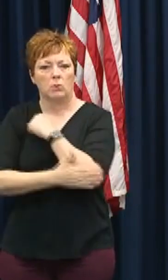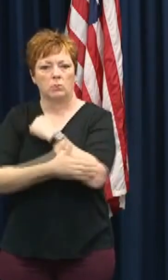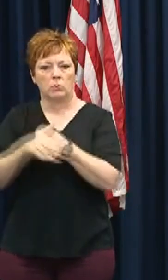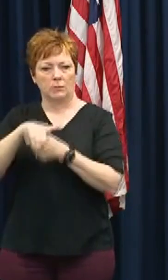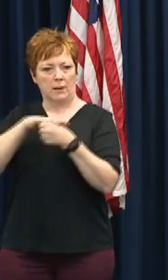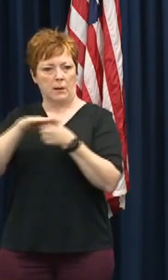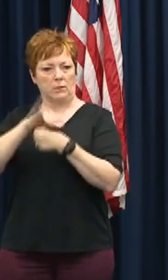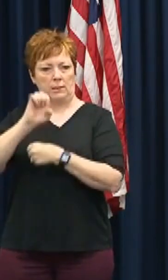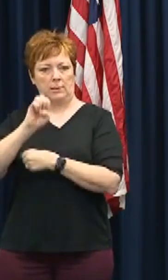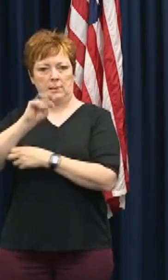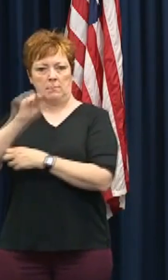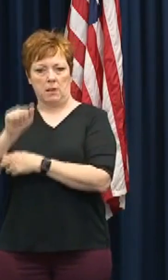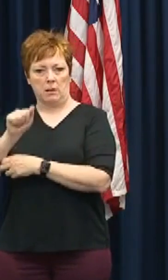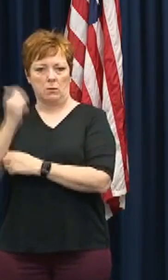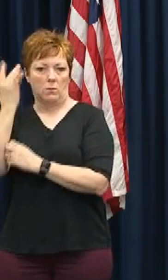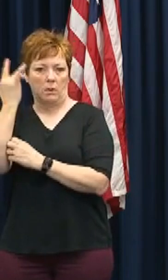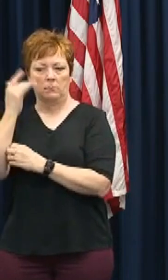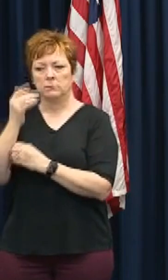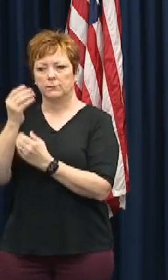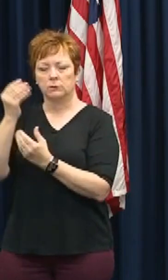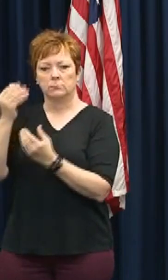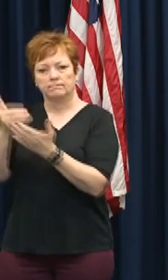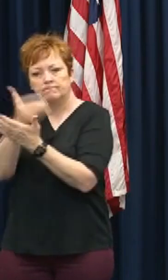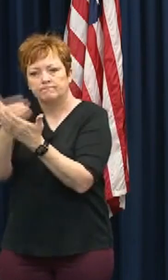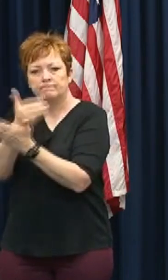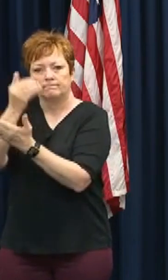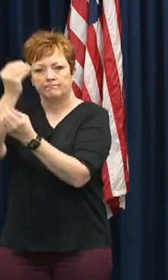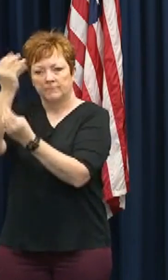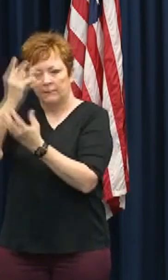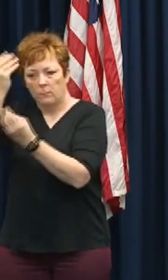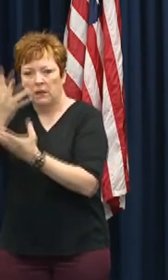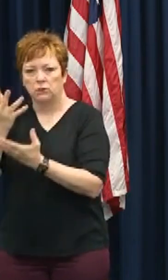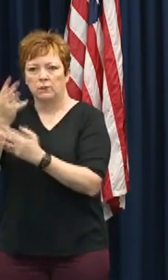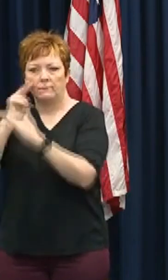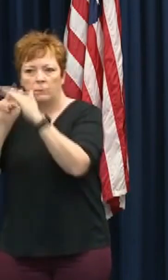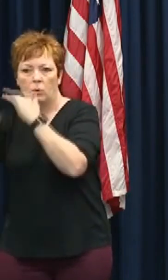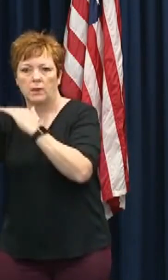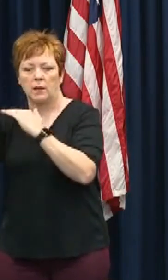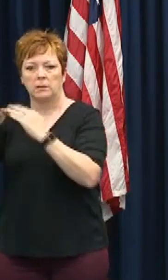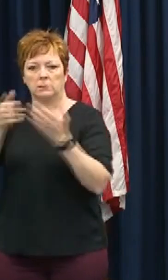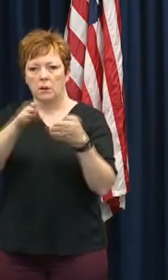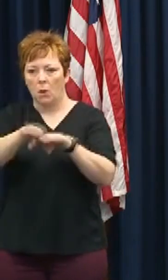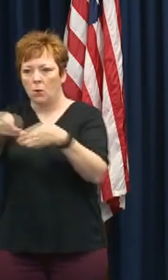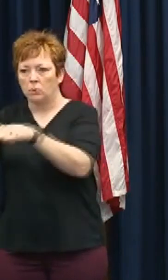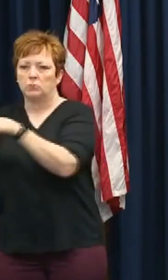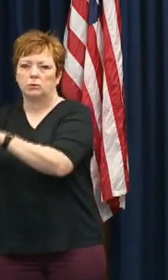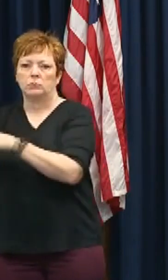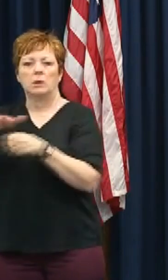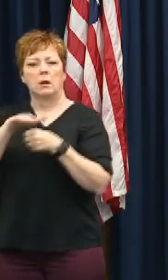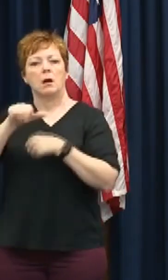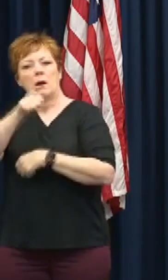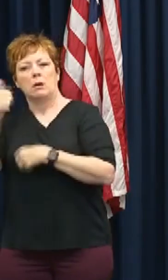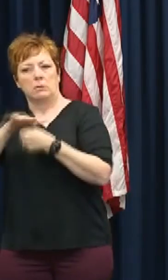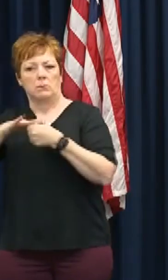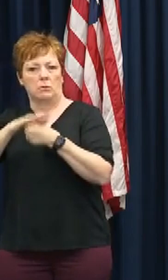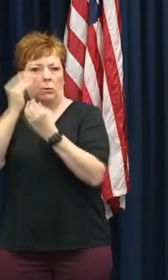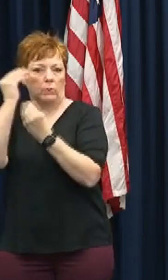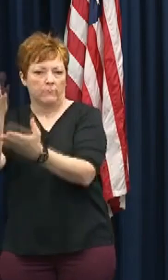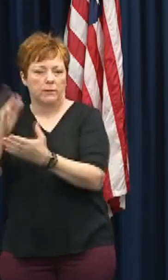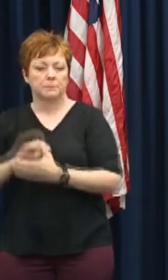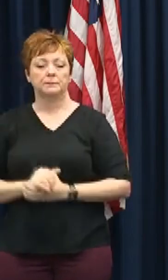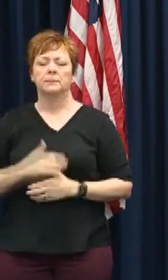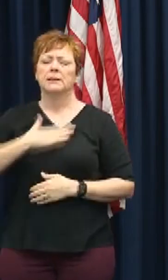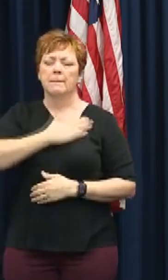for up-to-date conditions, forecasts, closures, and local information. And